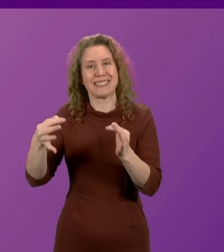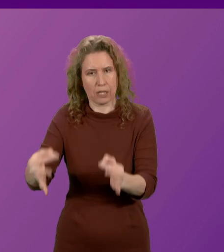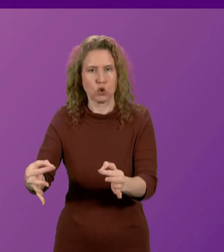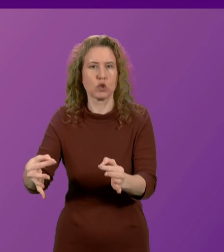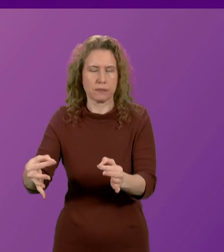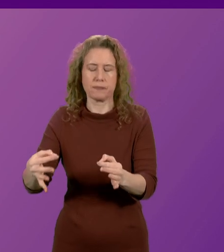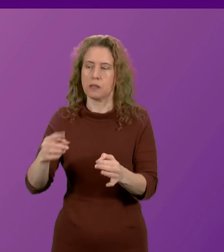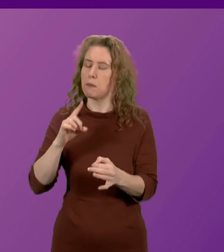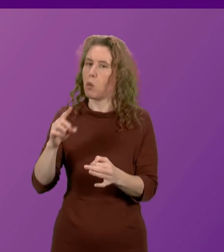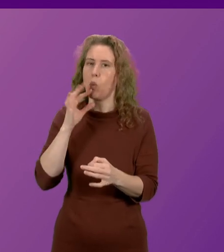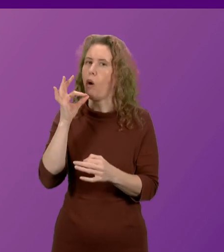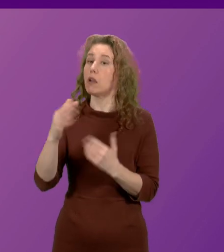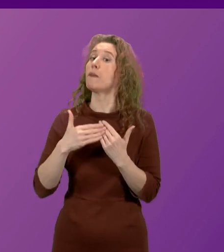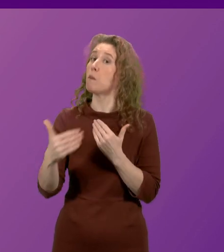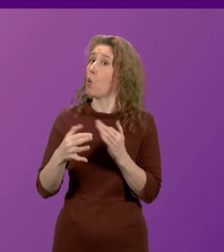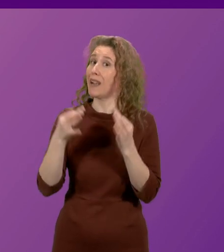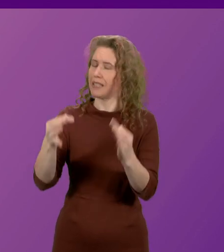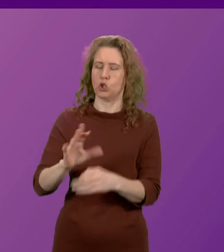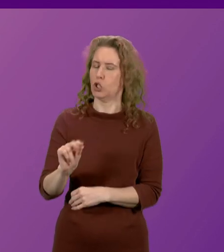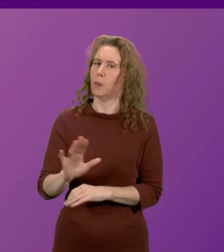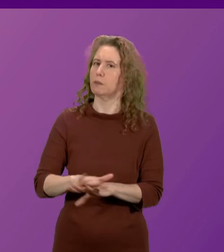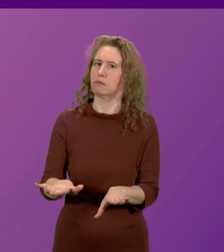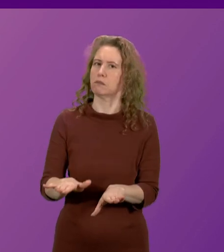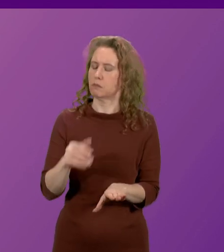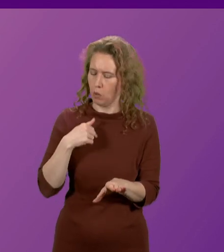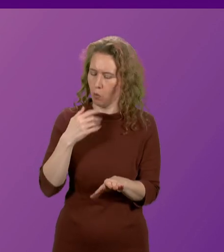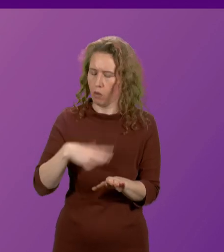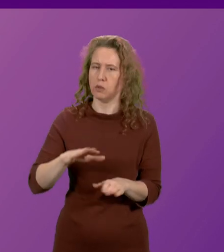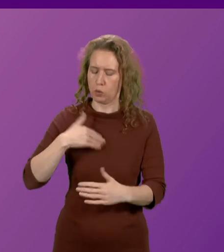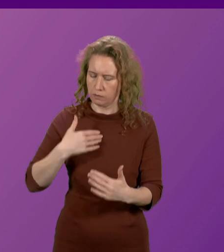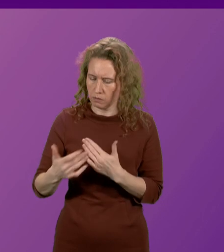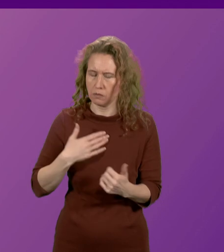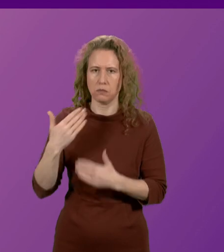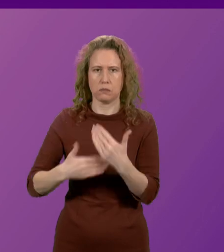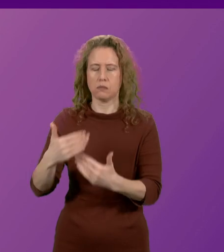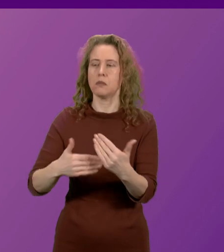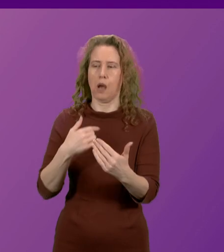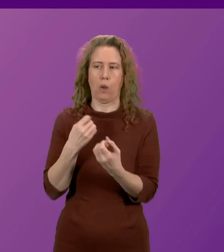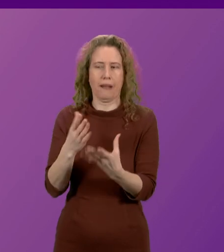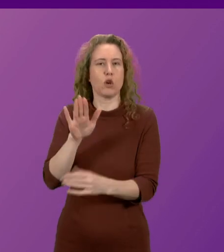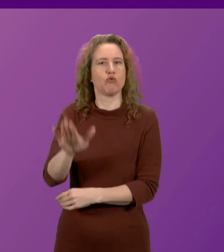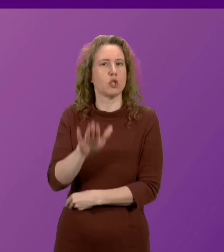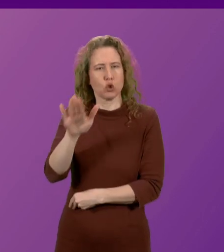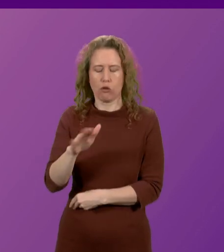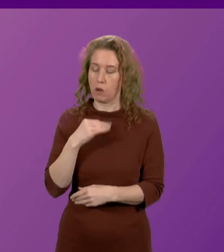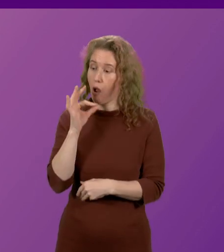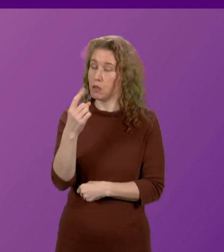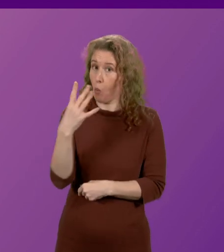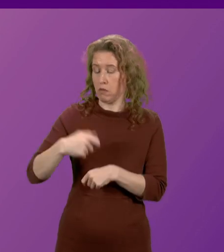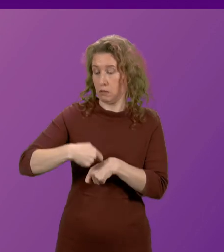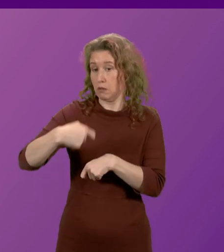We will not seek any further extensions to those arrangements. So I will give Paul McNeill that assurance today.